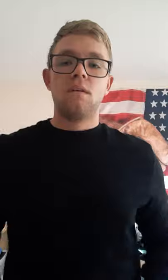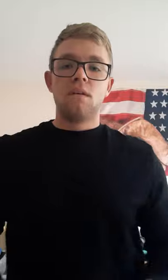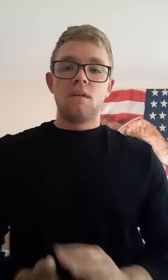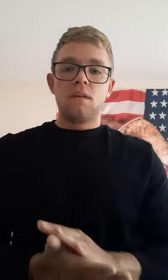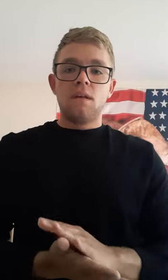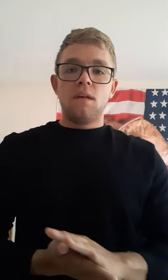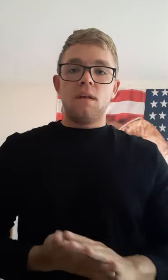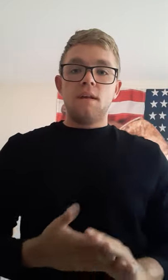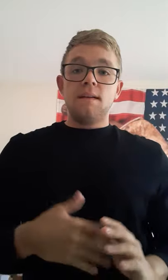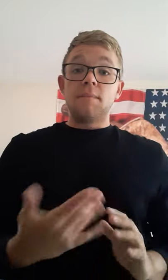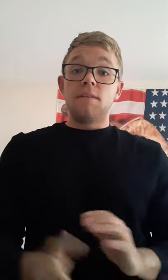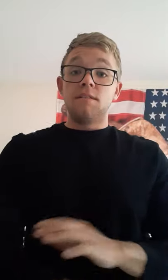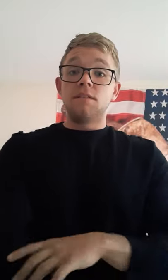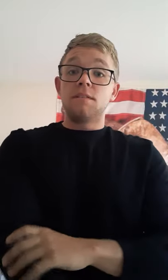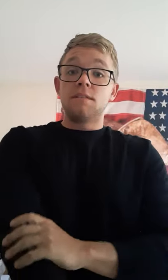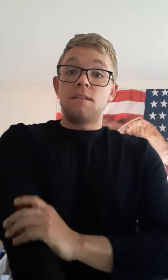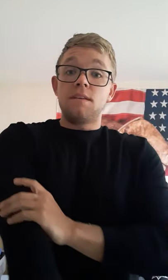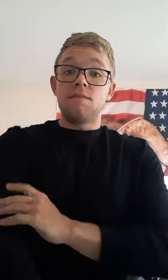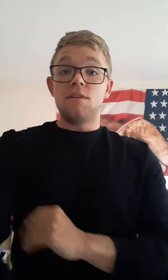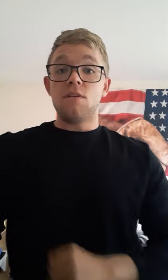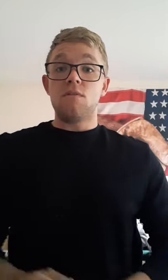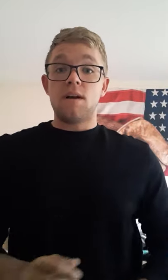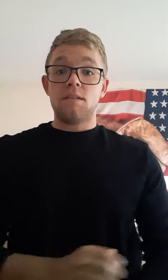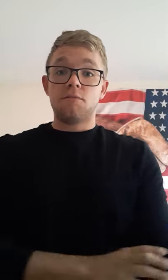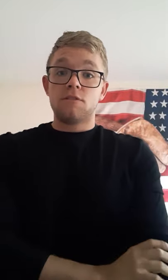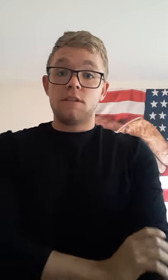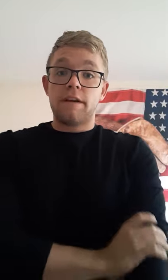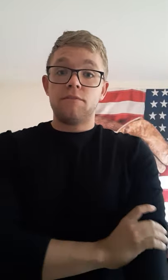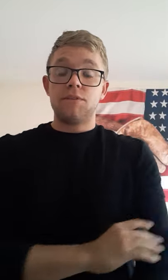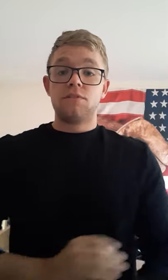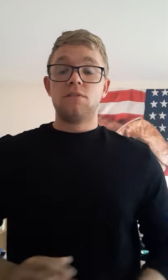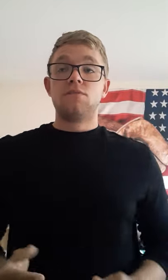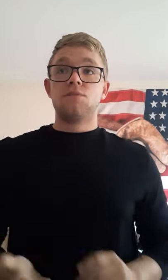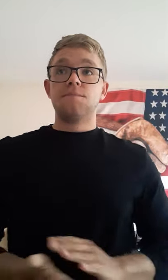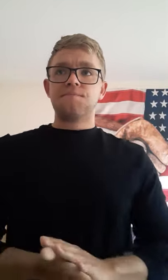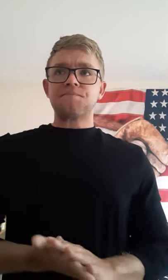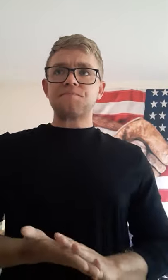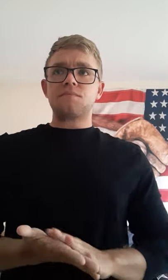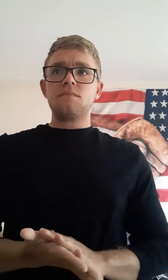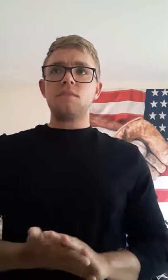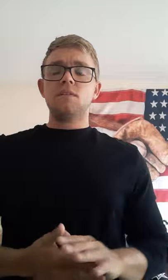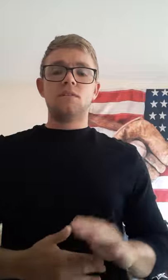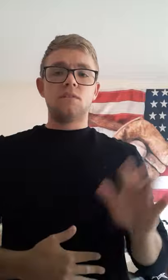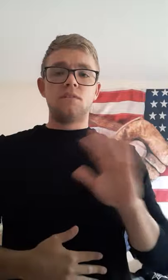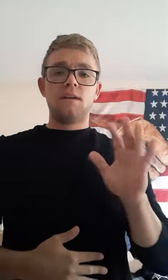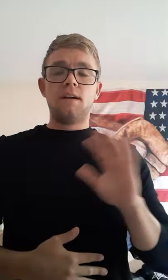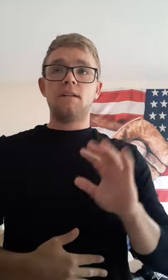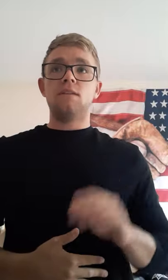Hi Professor, this is the video on the person I researched. So hello,